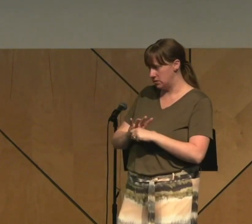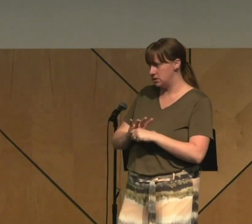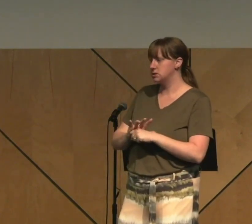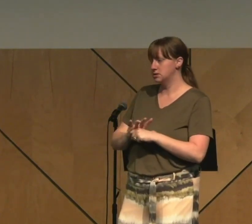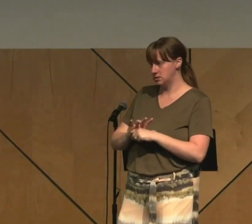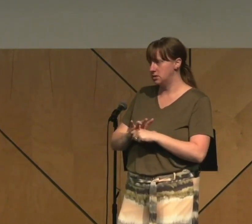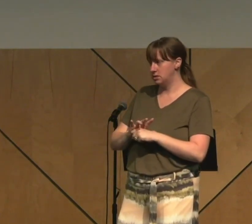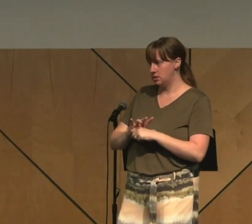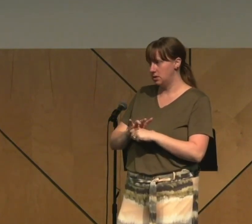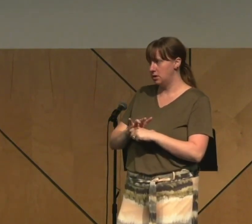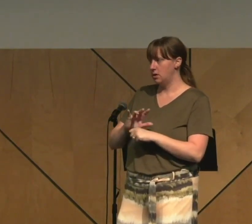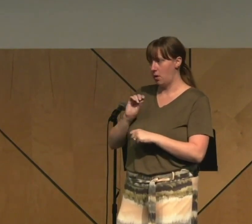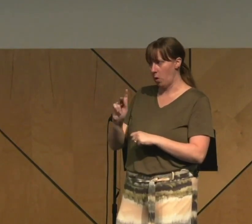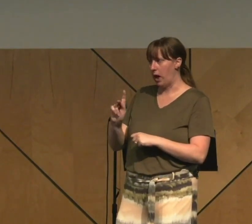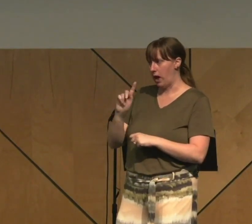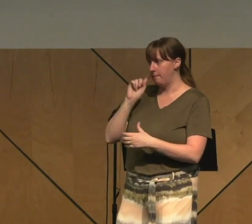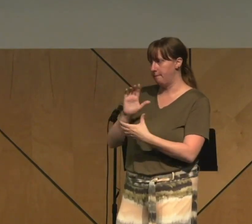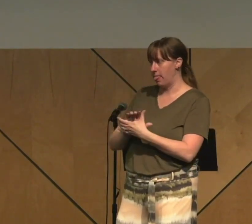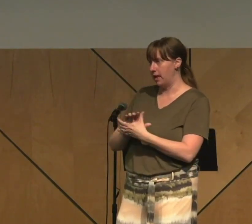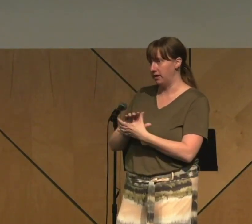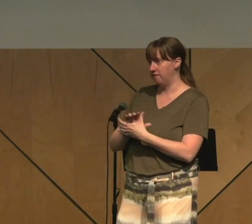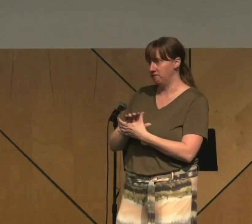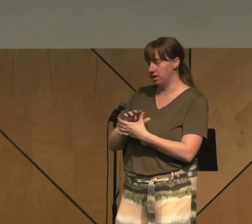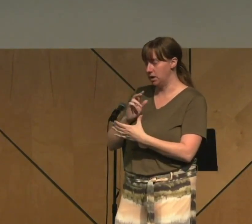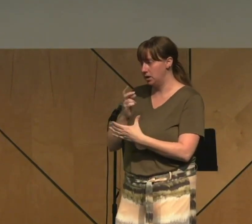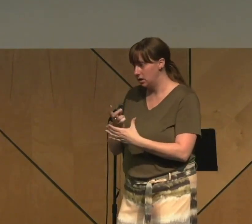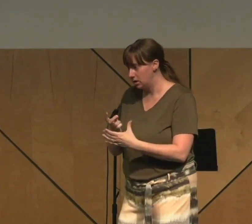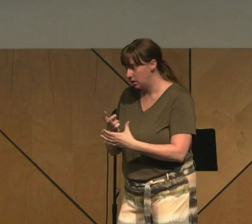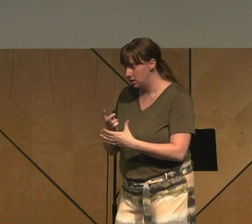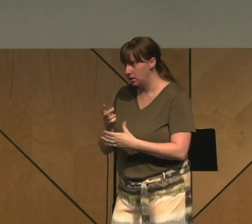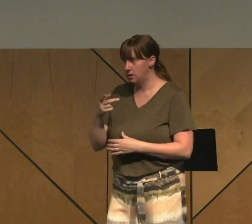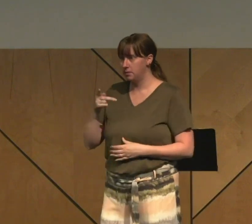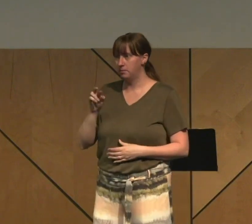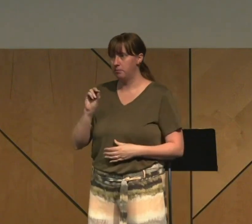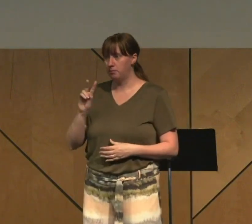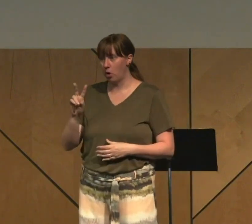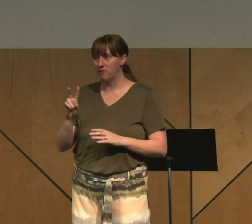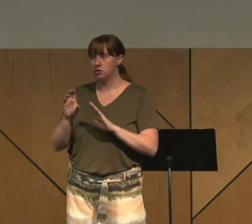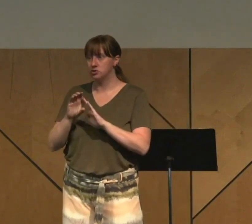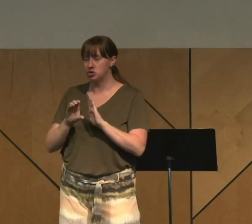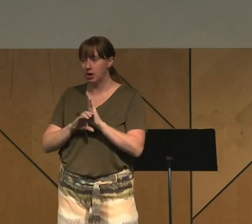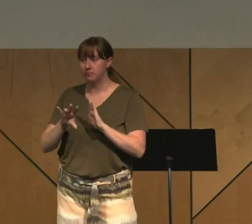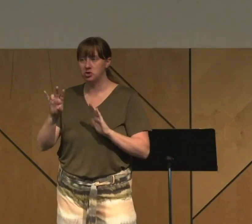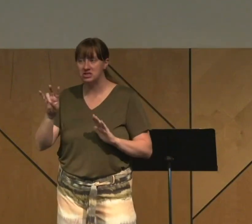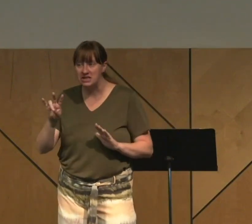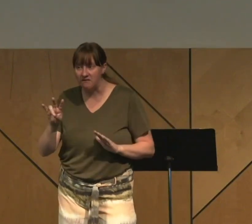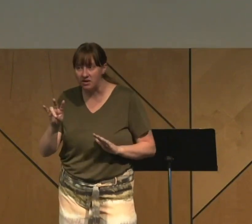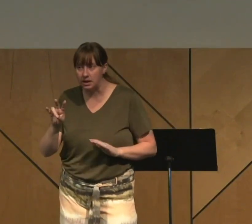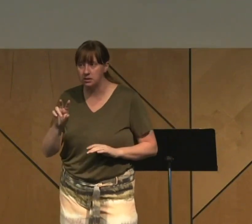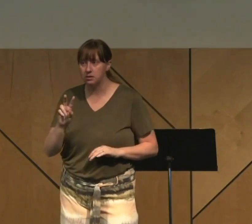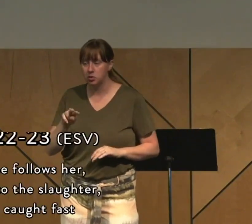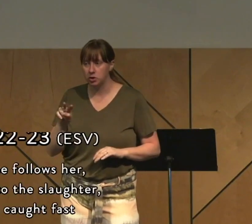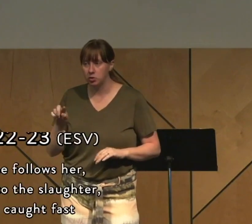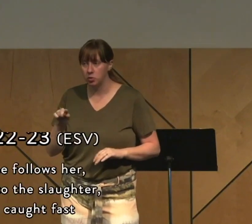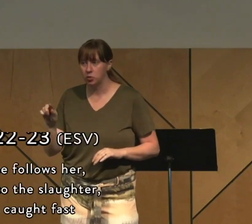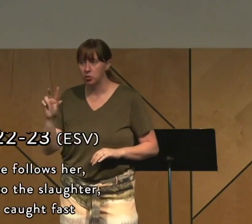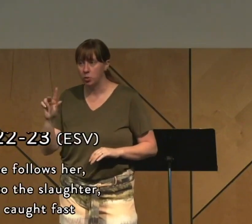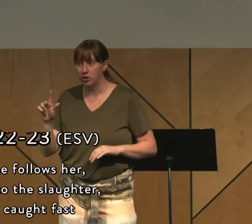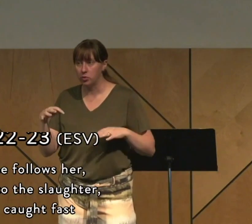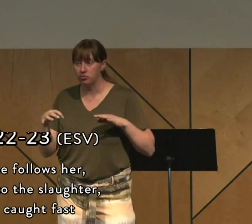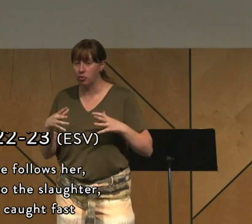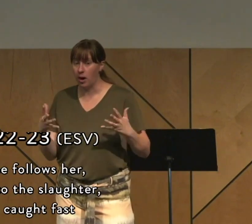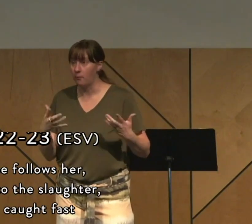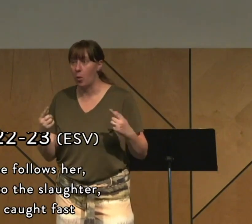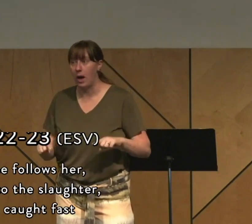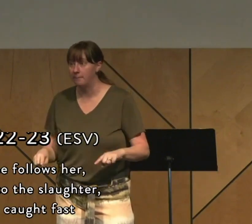and he buys into them, Proverbs chapter 7, 22 and 23 describe what actually happens. It says,